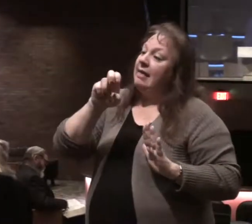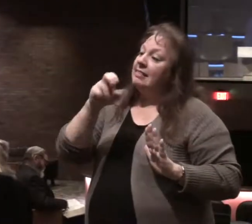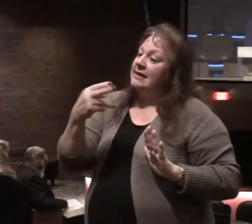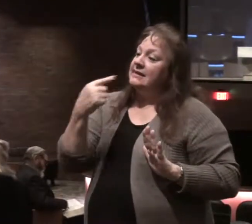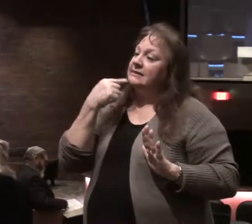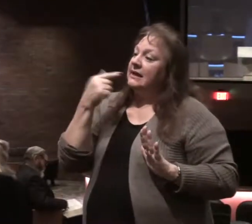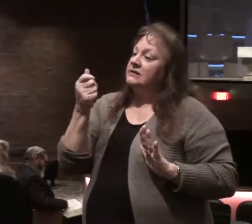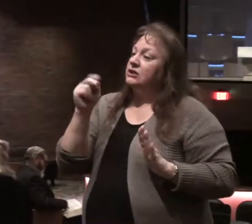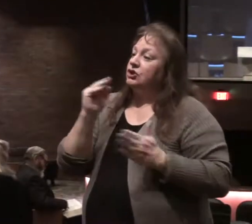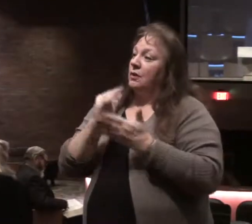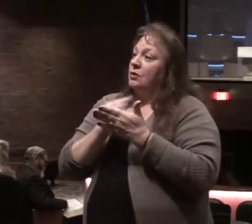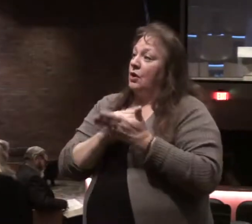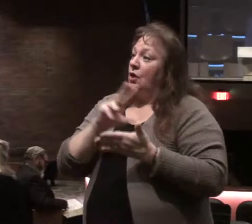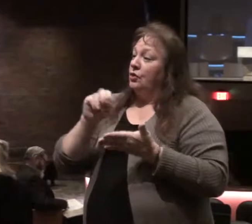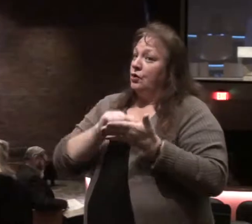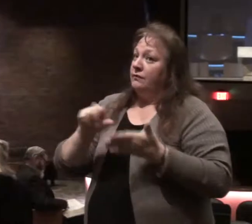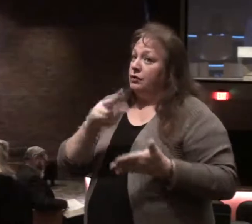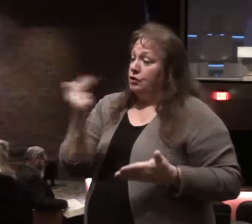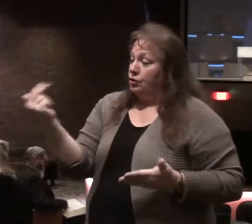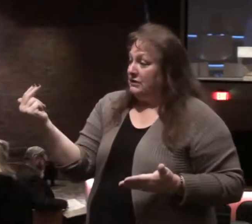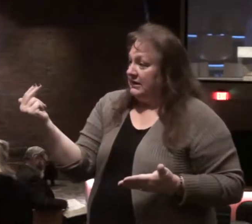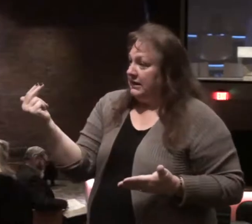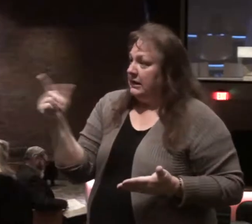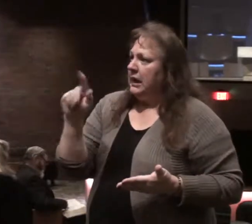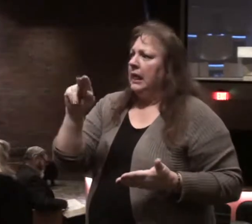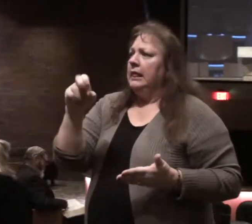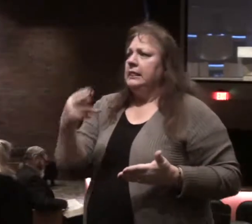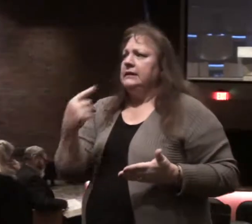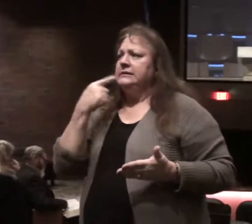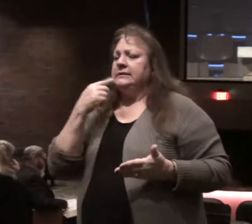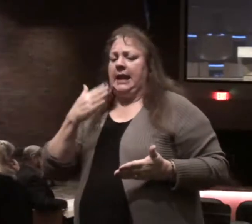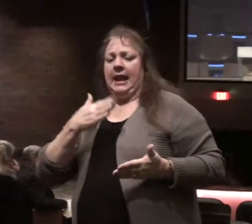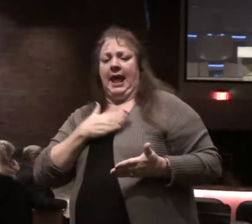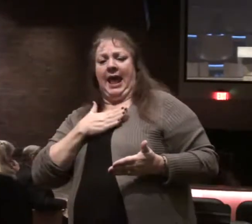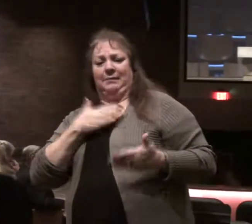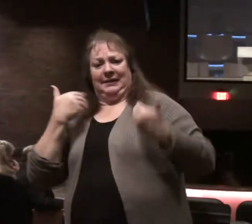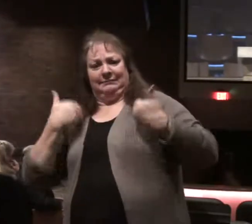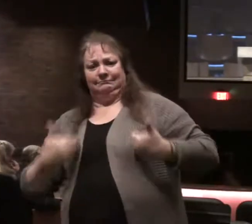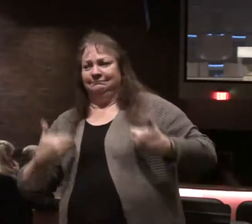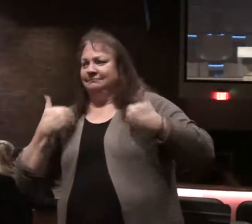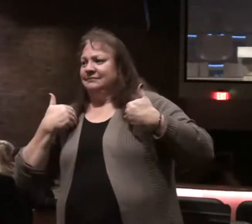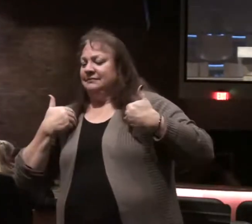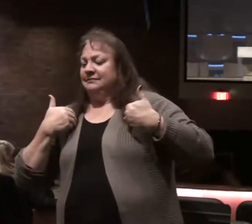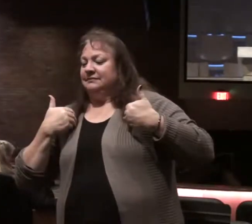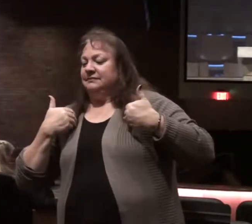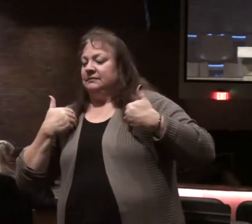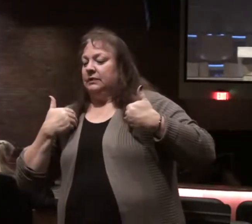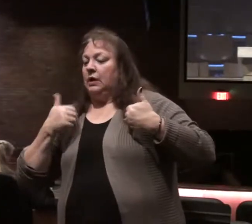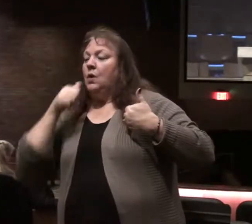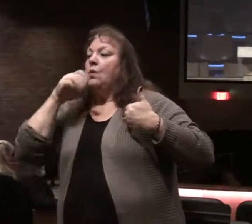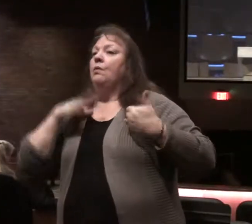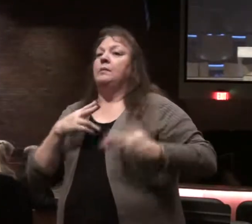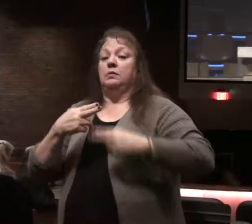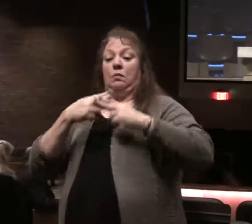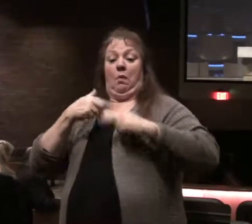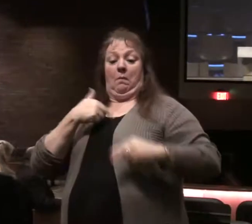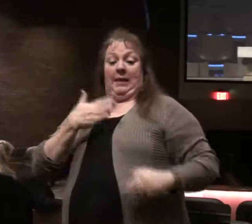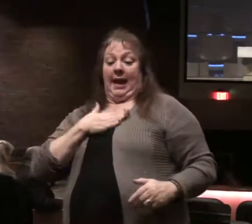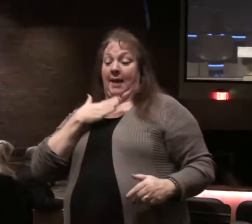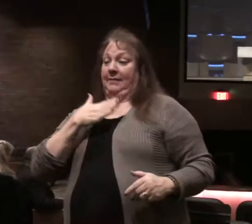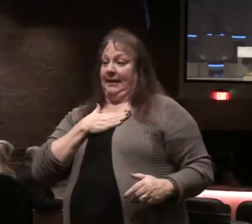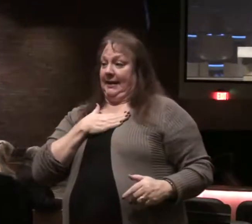in Genesis chapter 30, verse 13. Then Leah said, Happy am I, for women will call me happy.